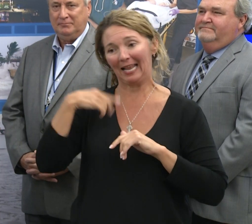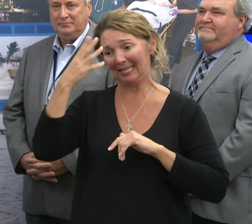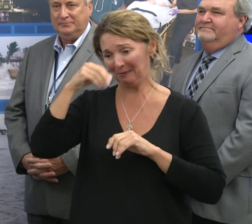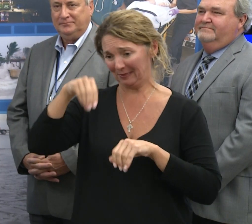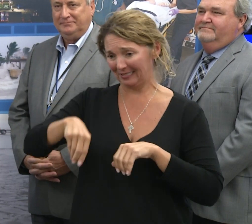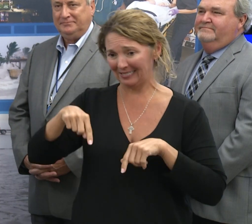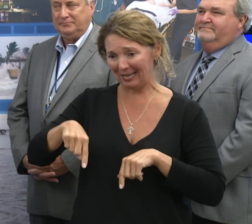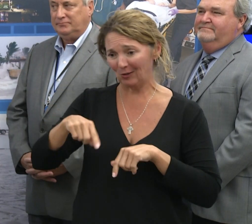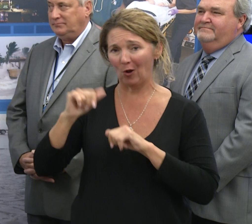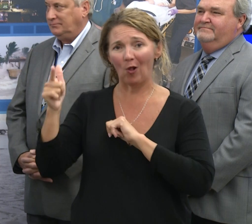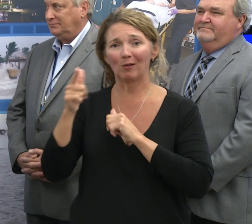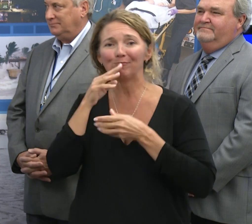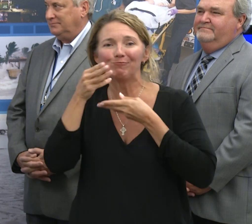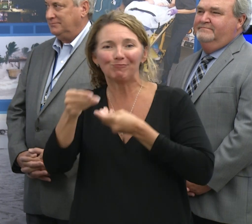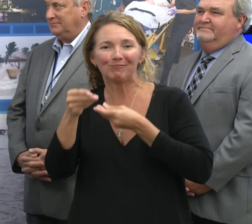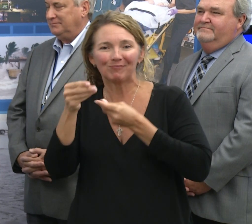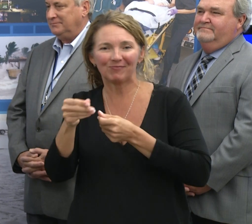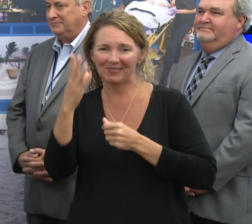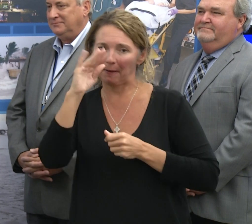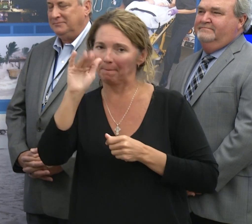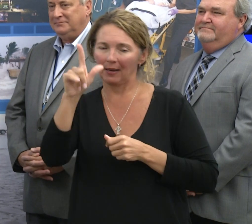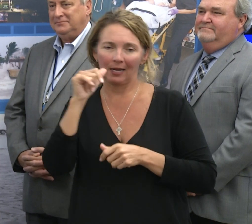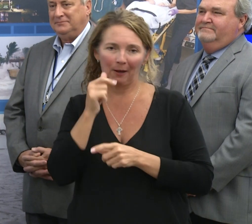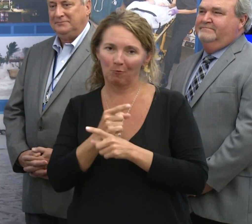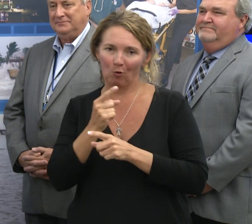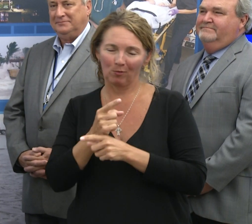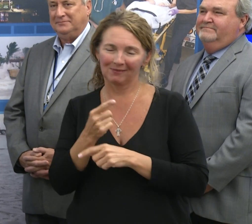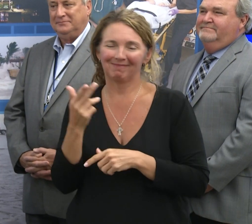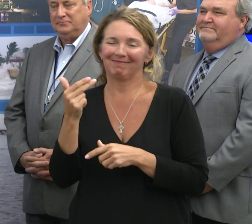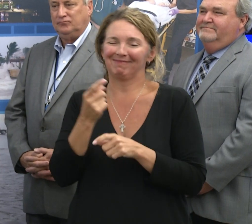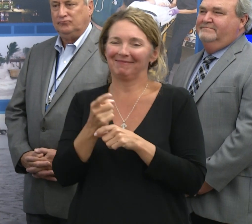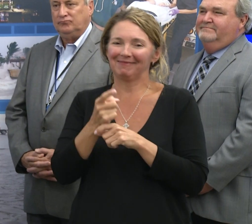downstairs, that that sleeping bag was not appropriate.